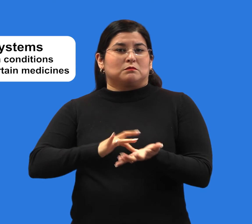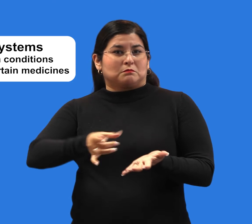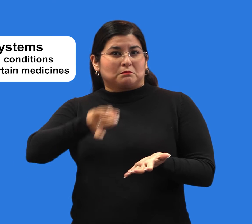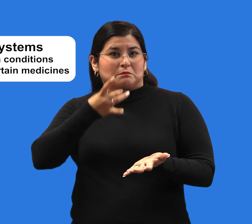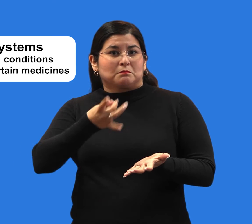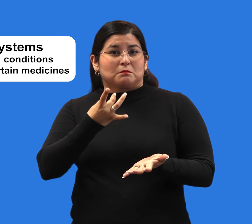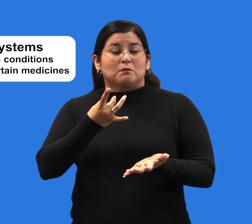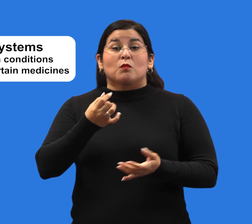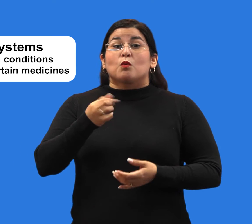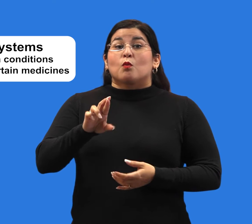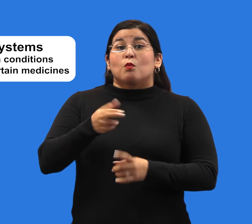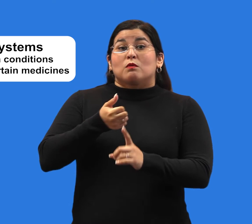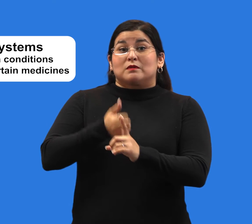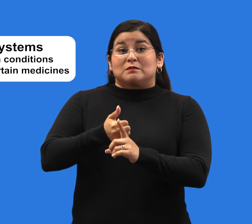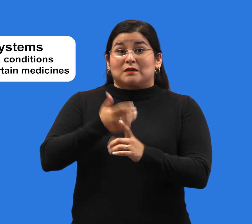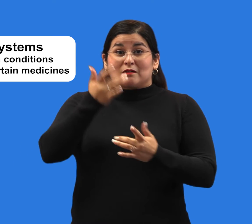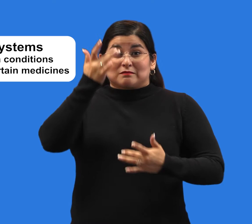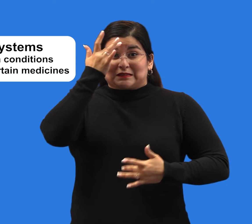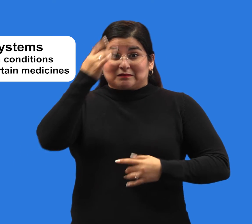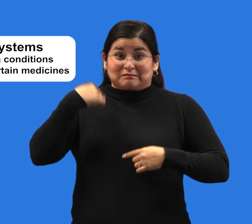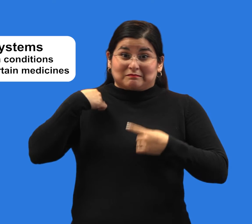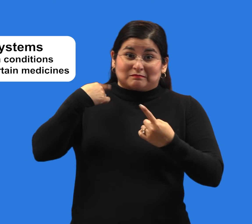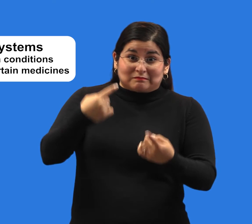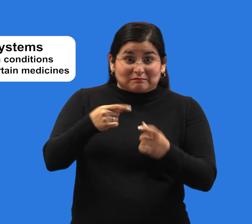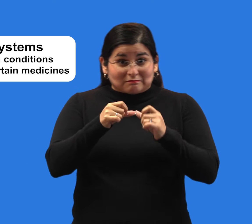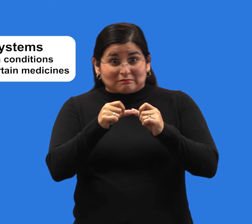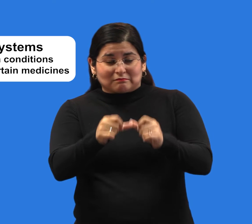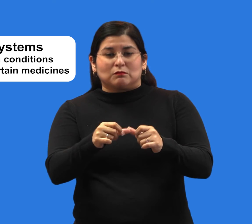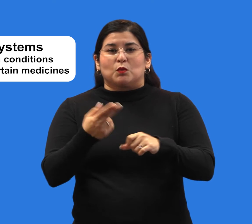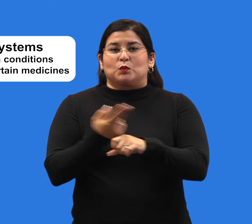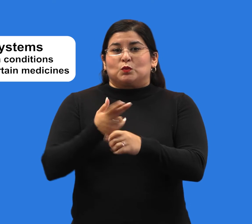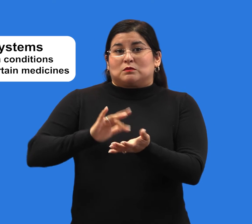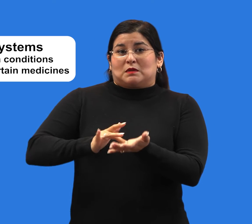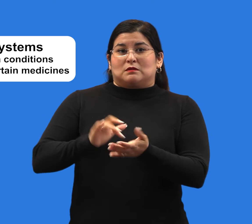medicine after an organ transplant, or taking steroids for chronic health conditions.